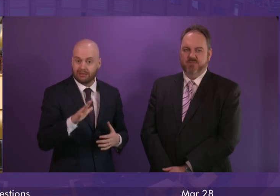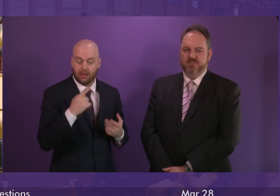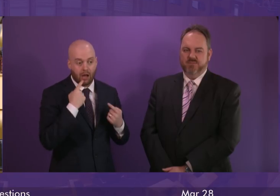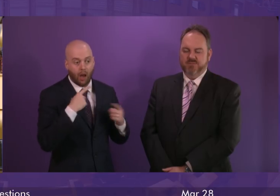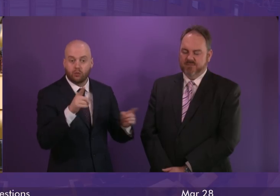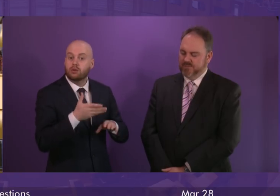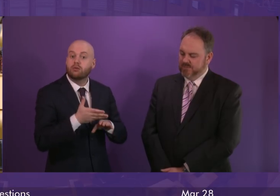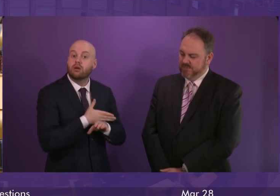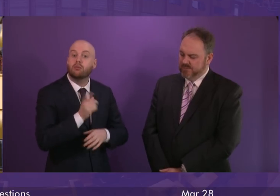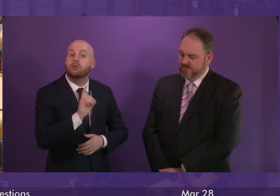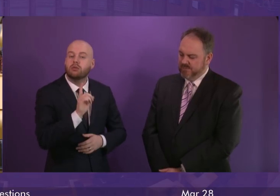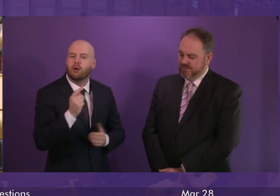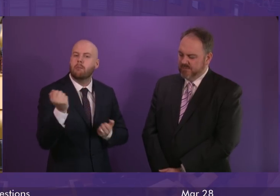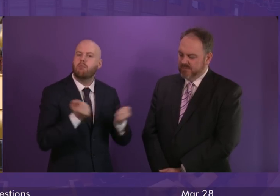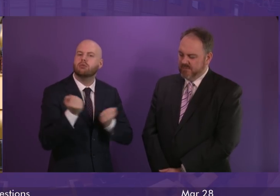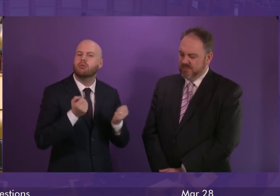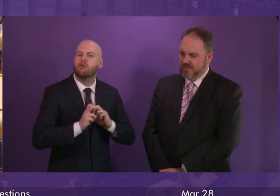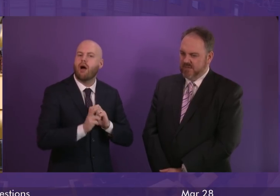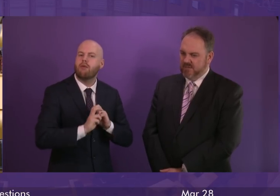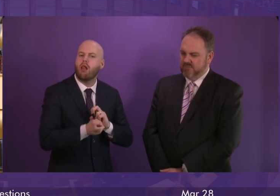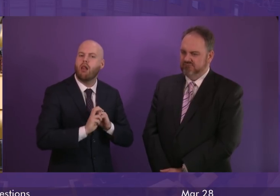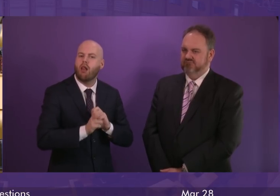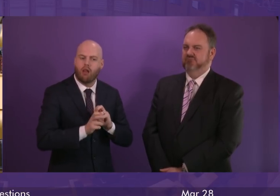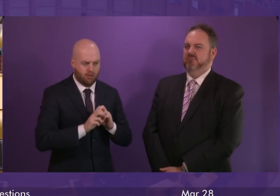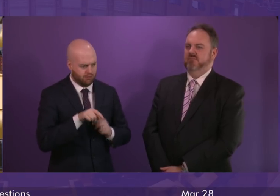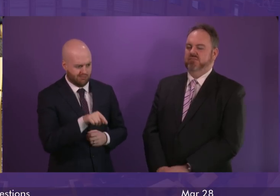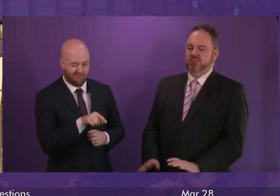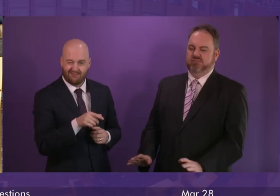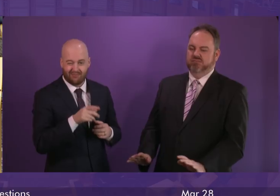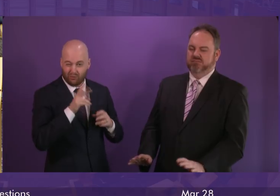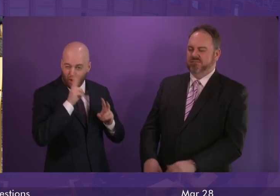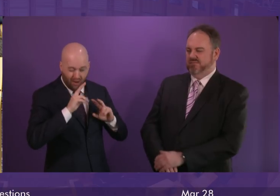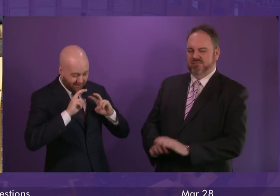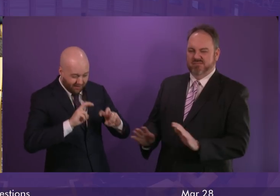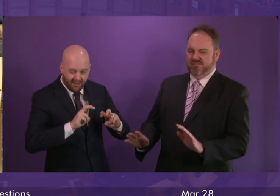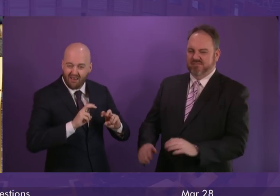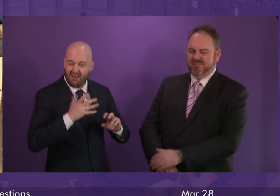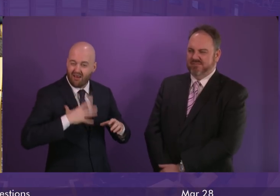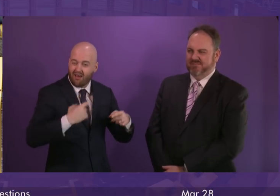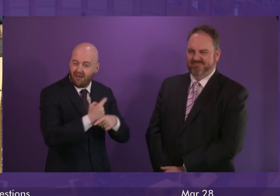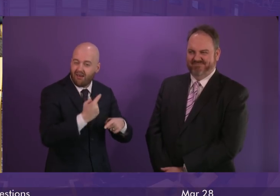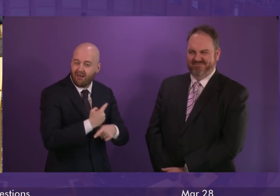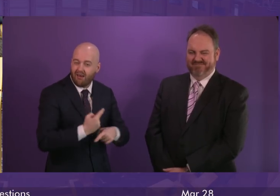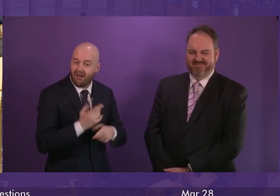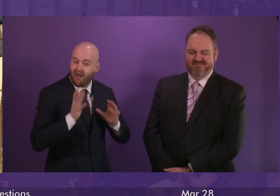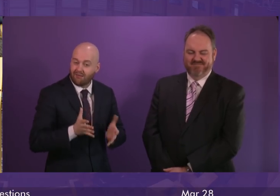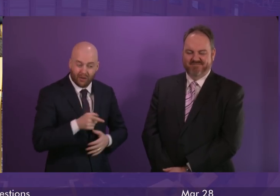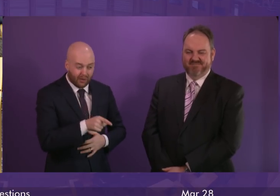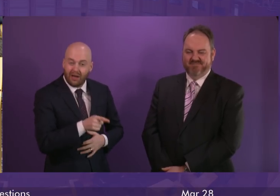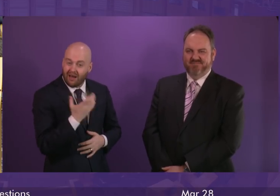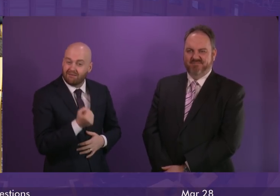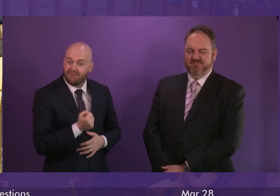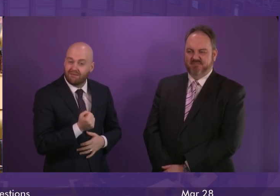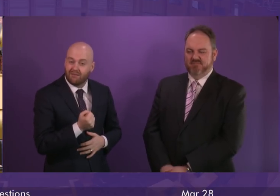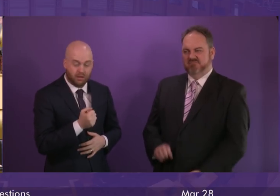exposed as completely unworked through. it is not fair to promise people things that you cannot